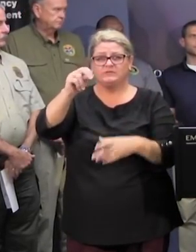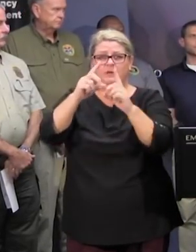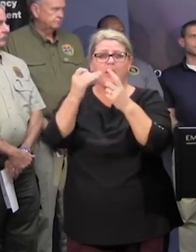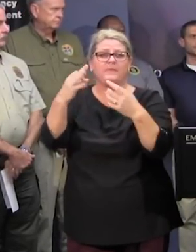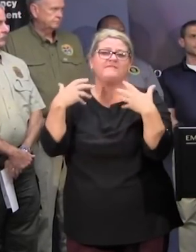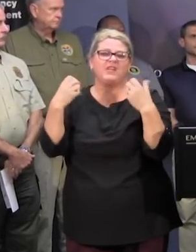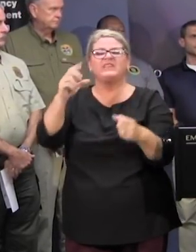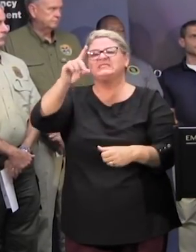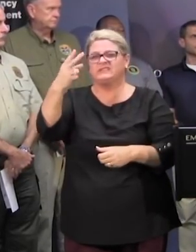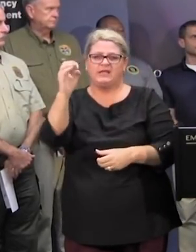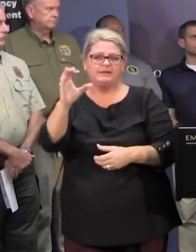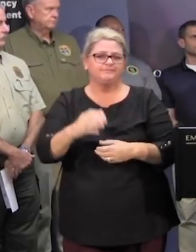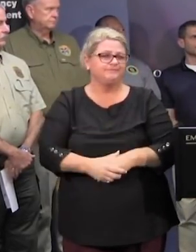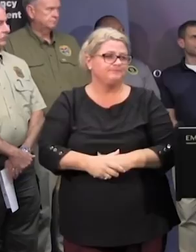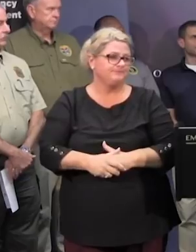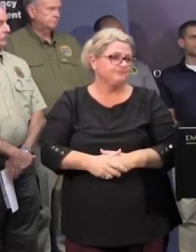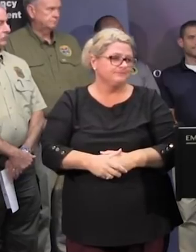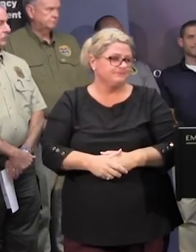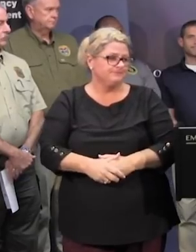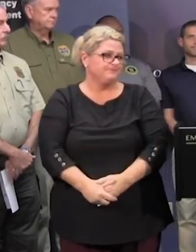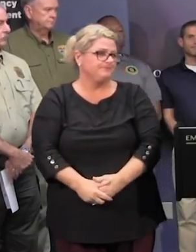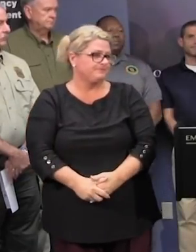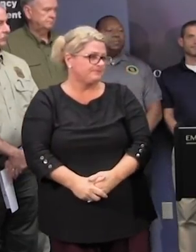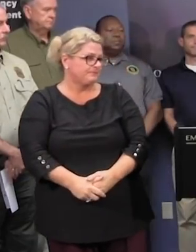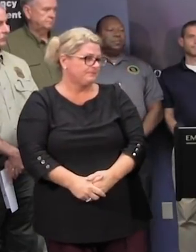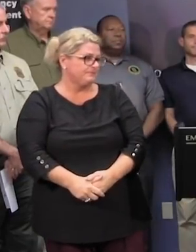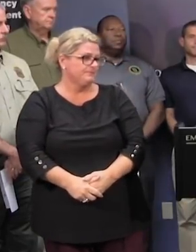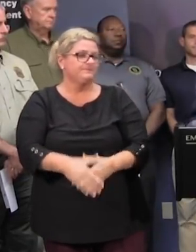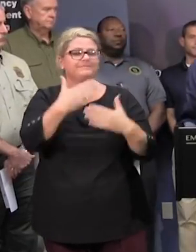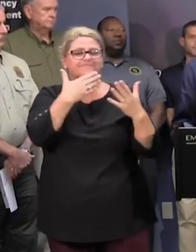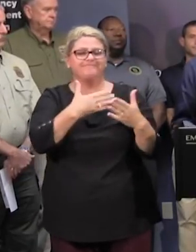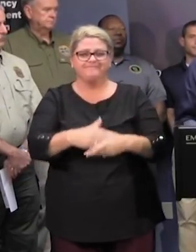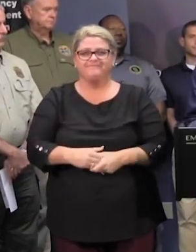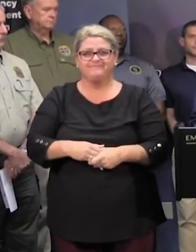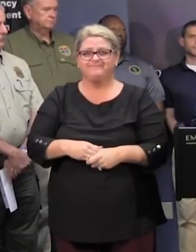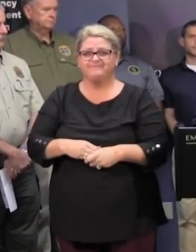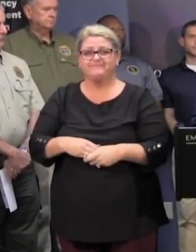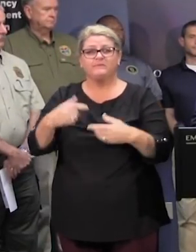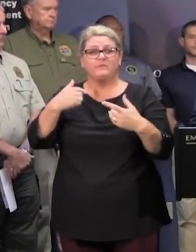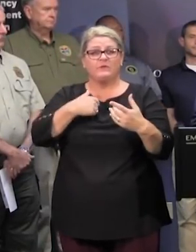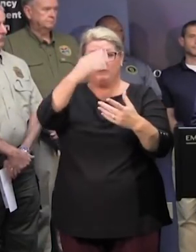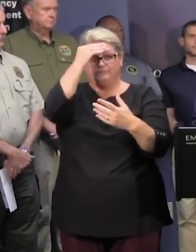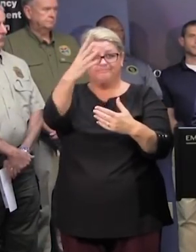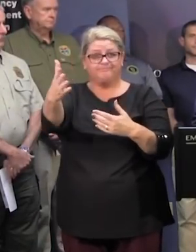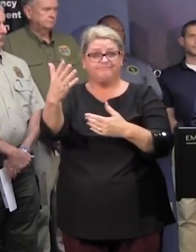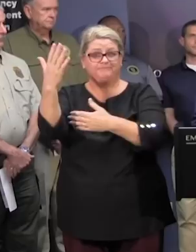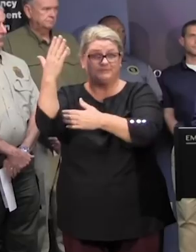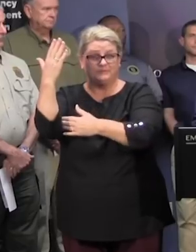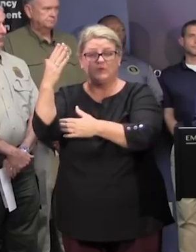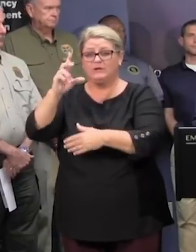health environmental control thank you governor as reported earlier uh